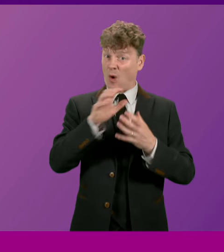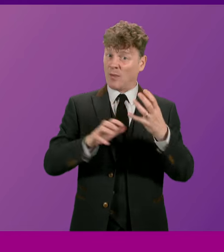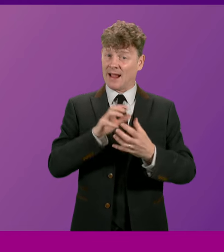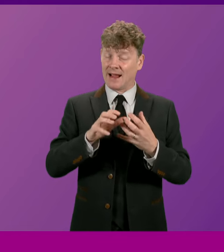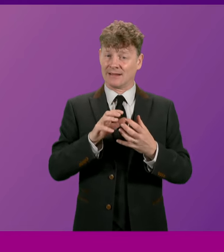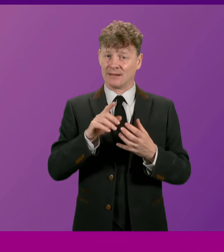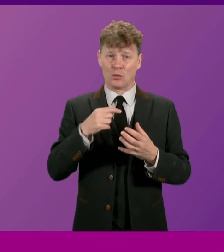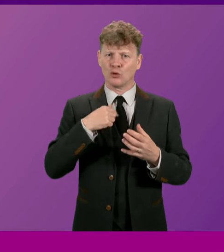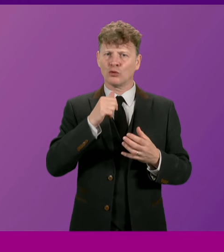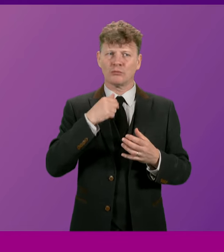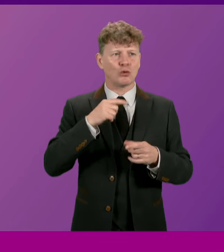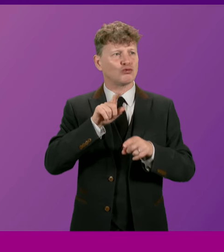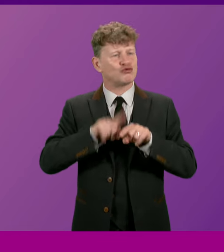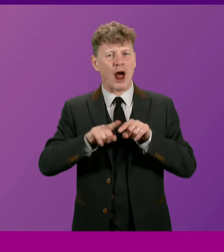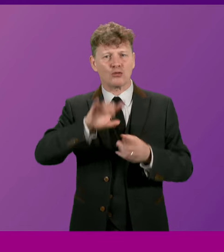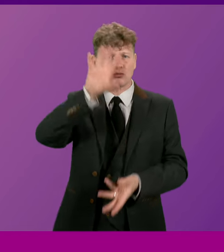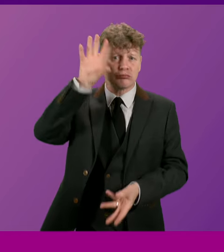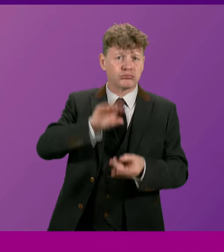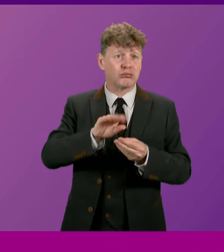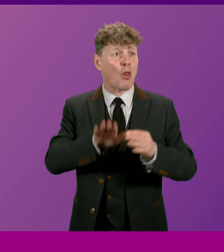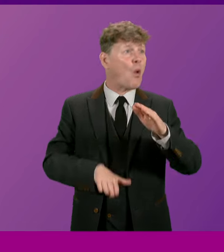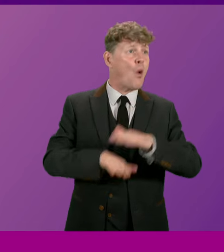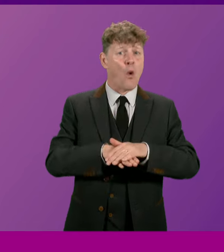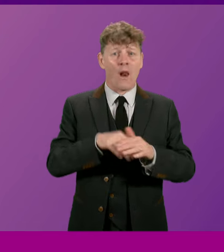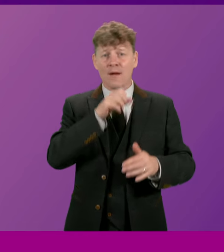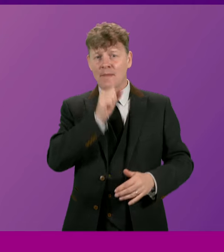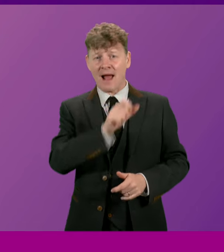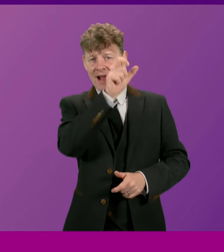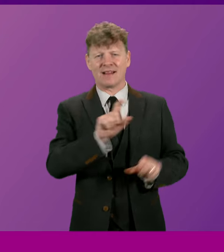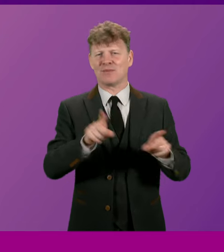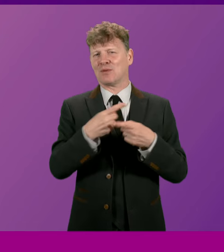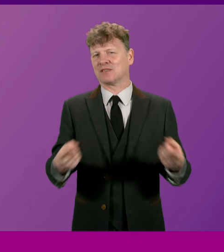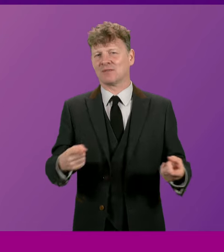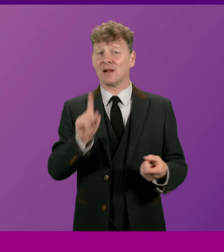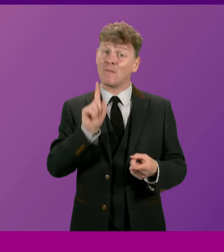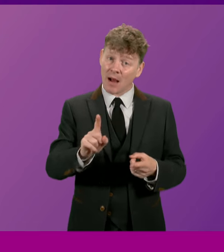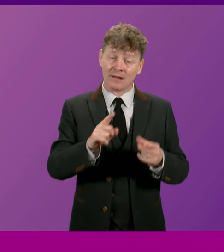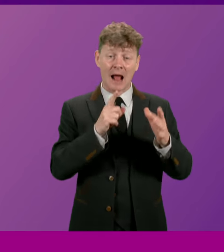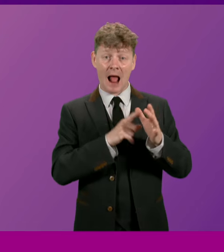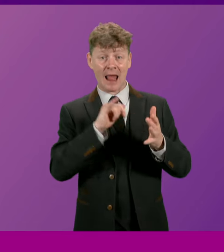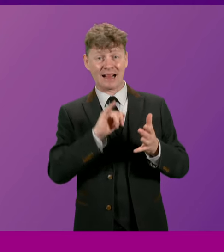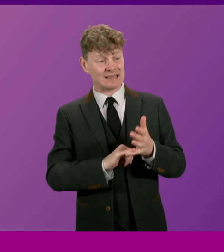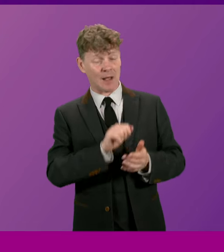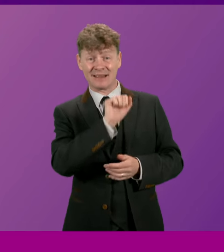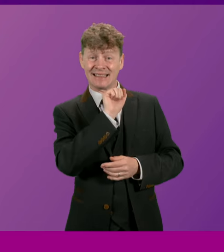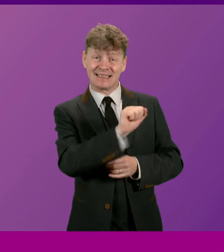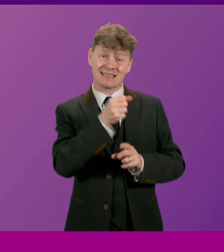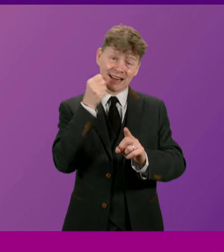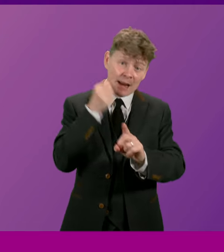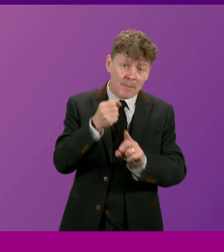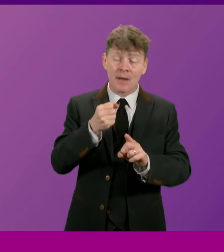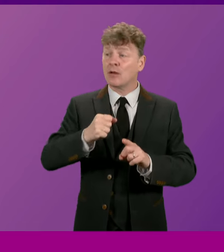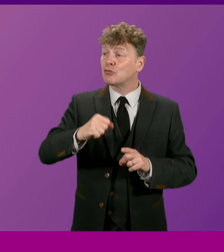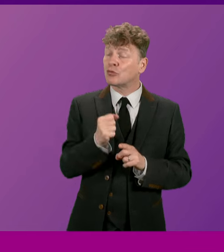of the man. There will be more appropriate times for that. But on the scale of Alex Salmond's impact on Scotland's